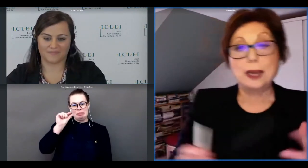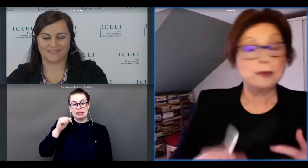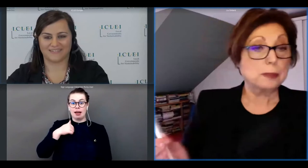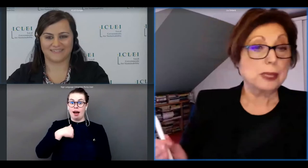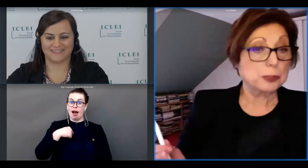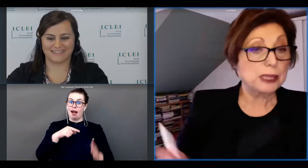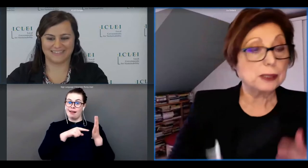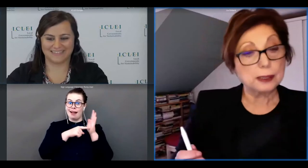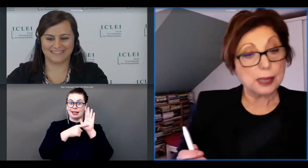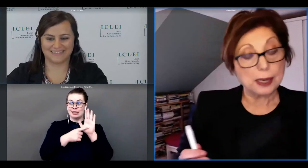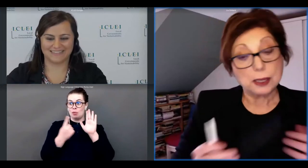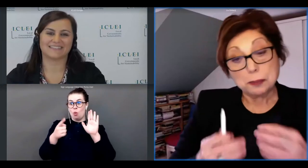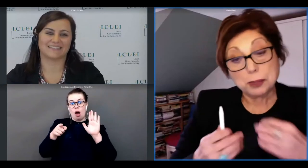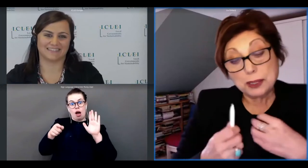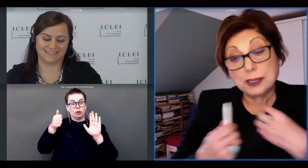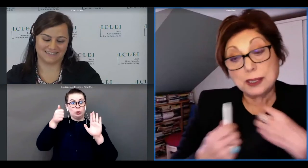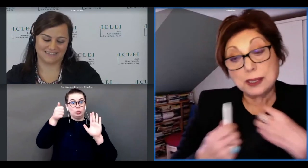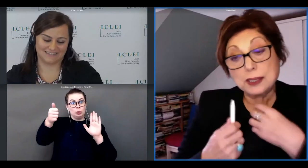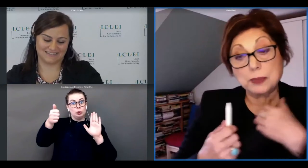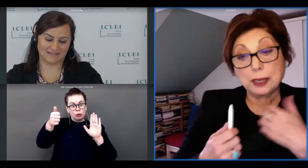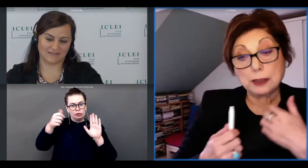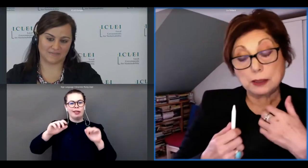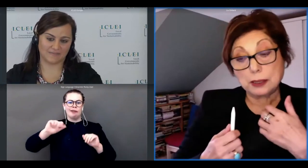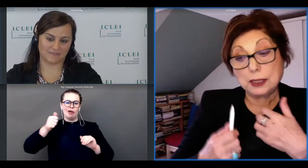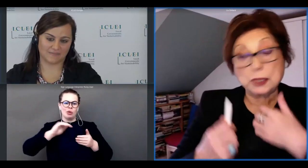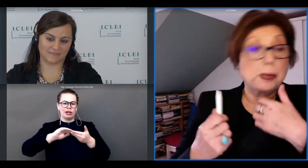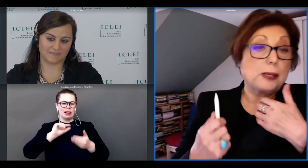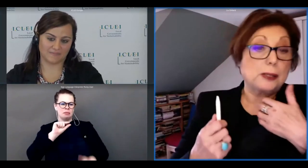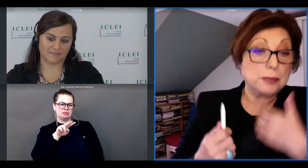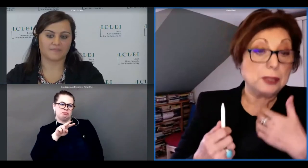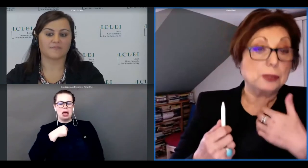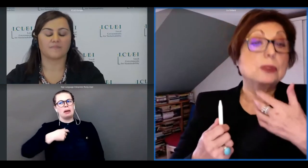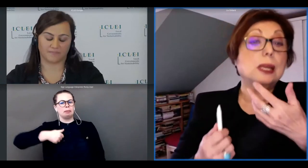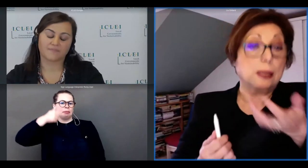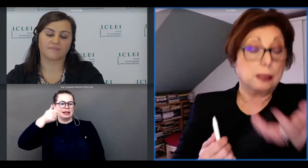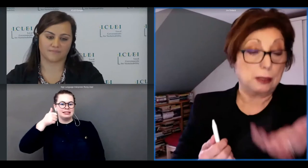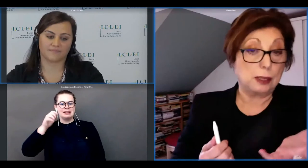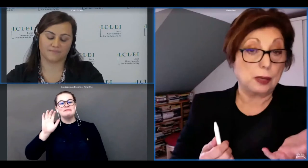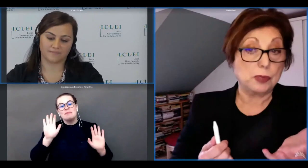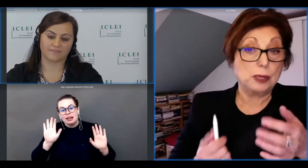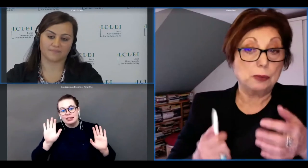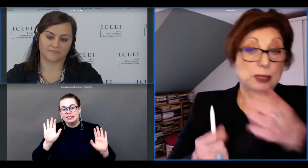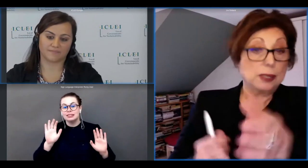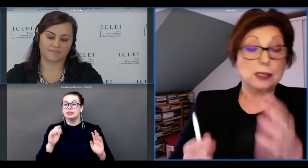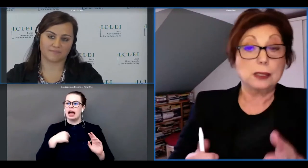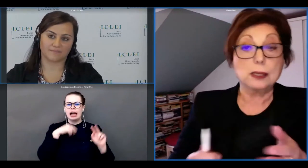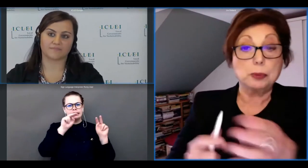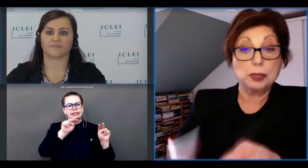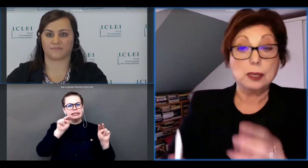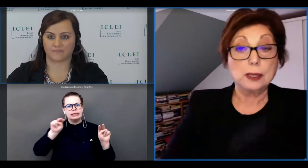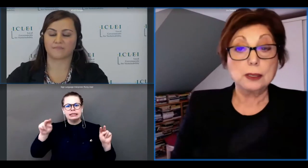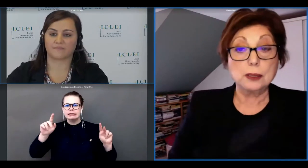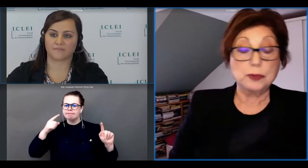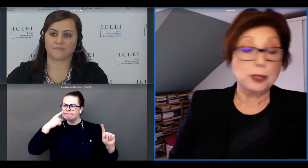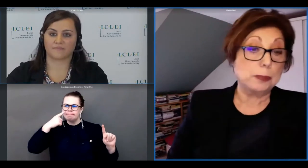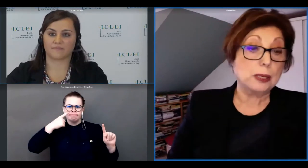i've done much better than that but this is something that inspired me to think in terms of well here is an example the